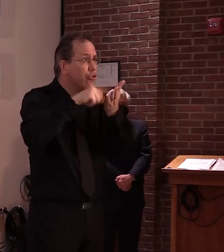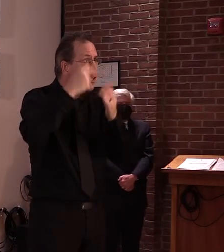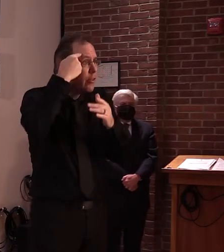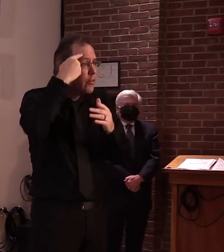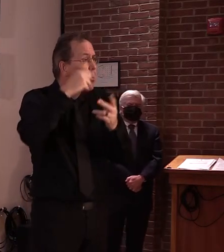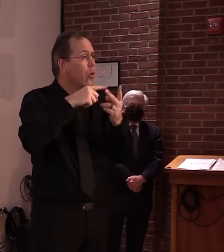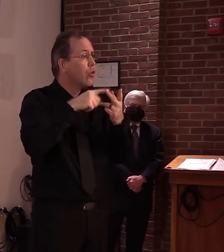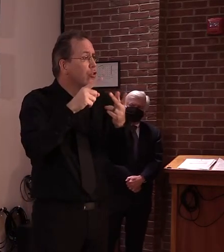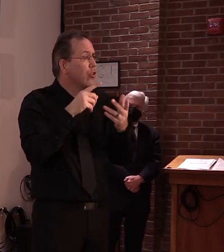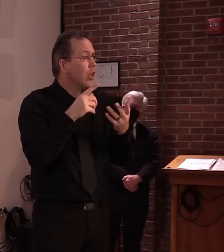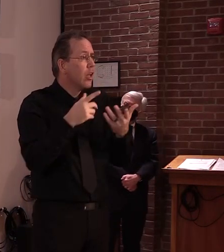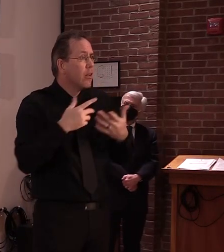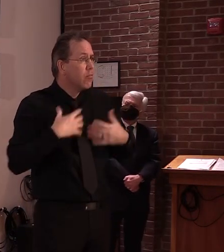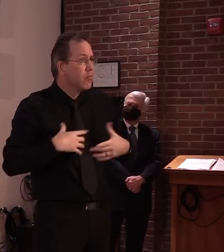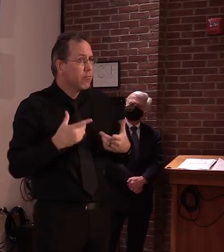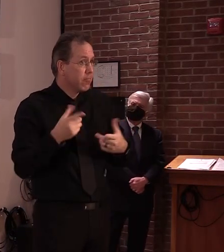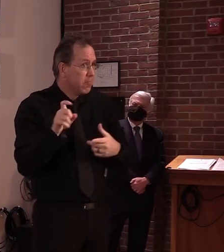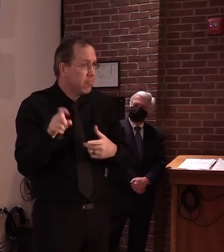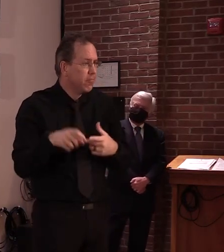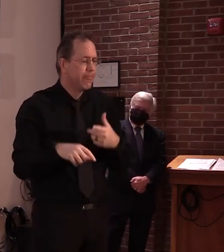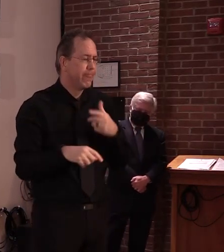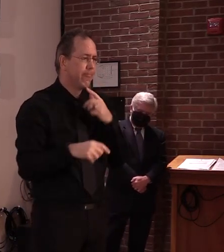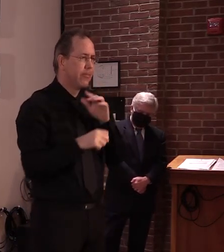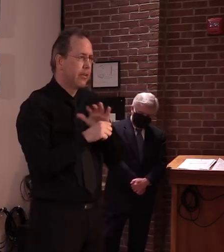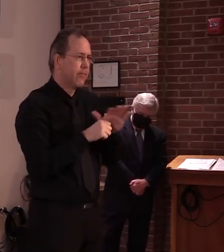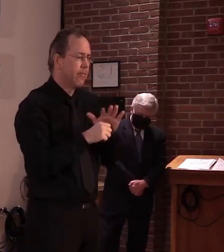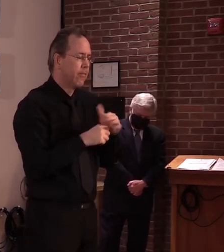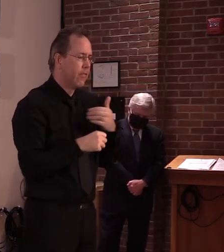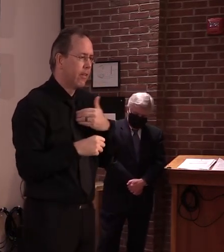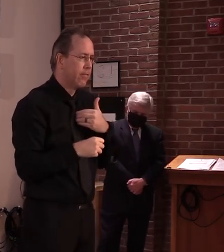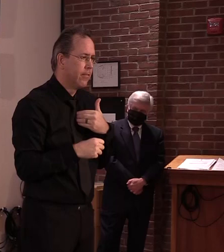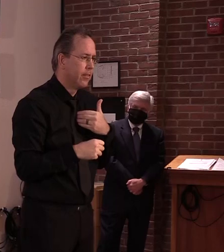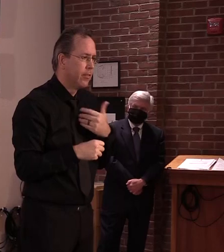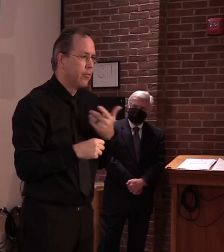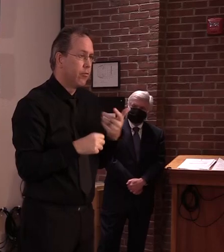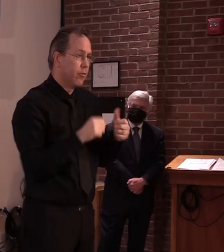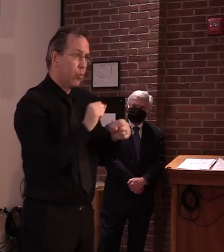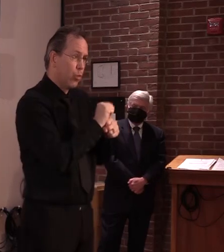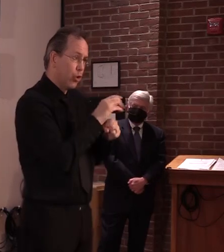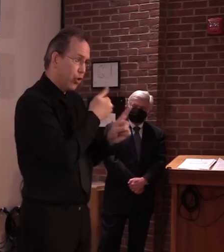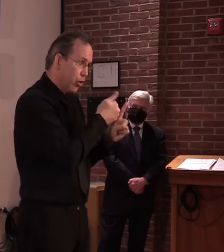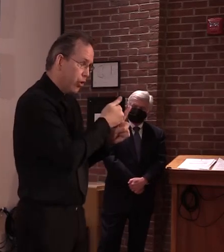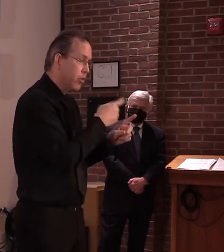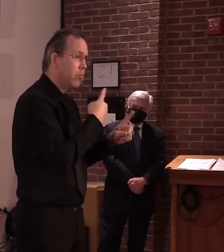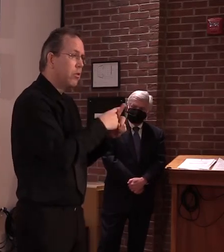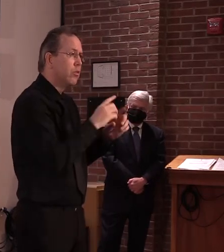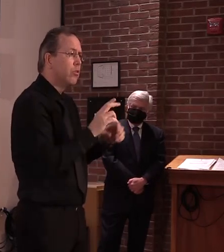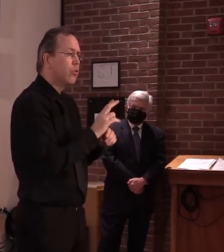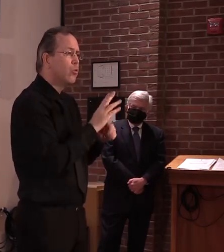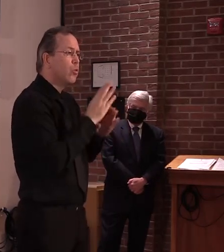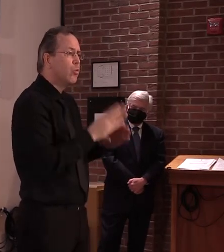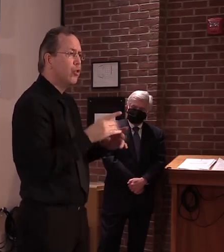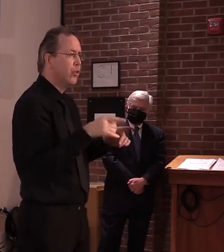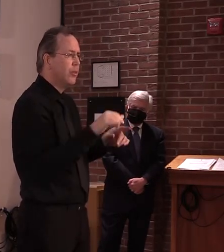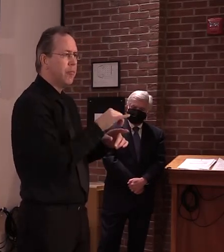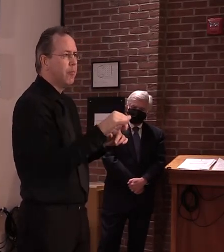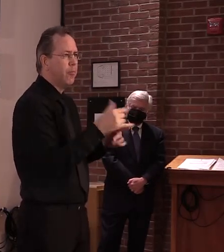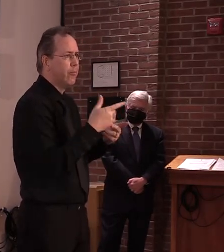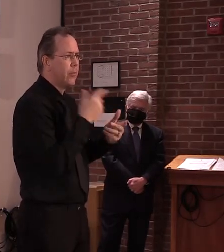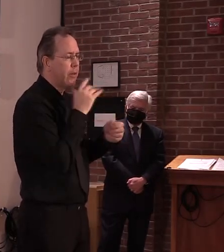trying to take steps to protect both employees and customers as well. We are encouraging those